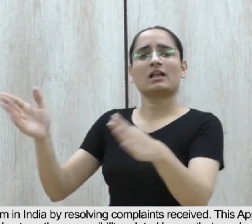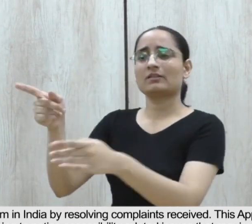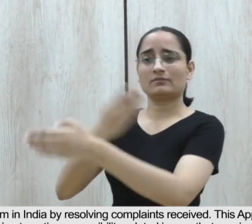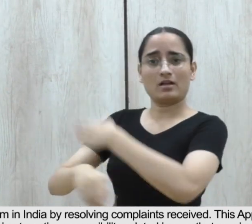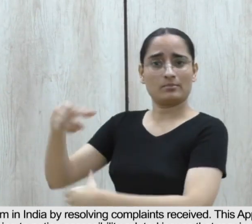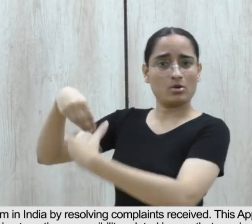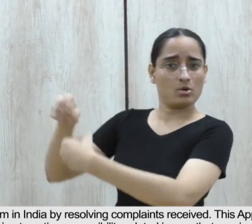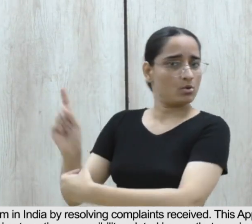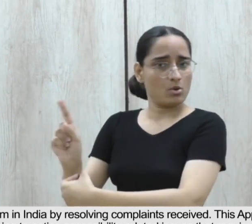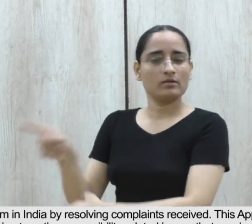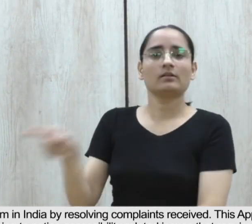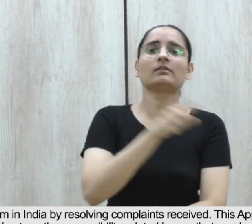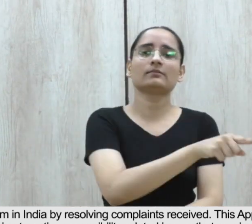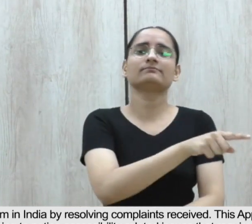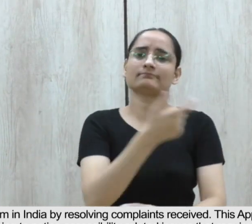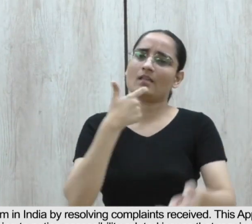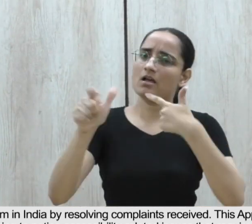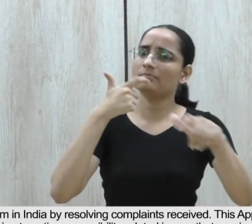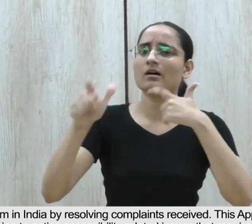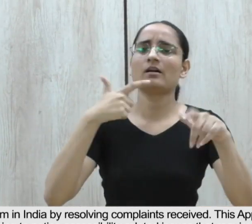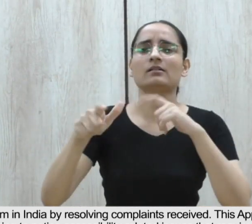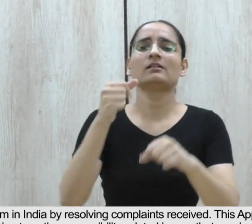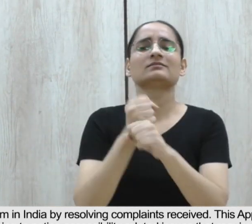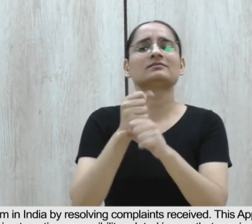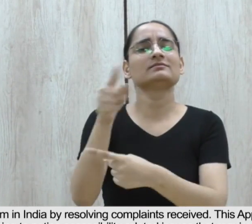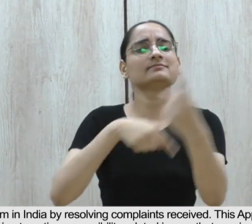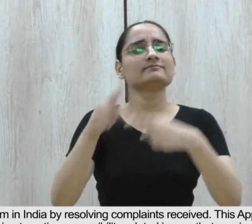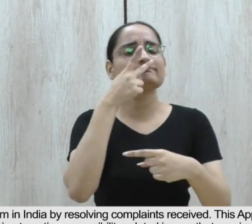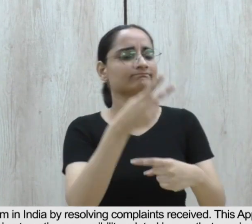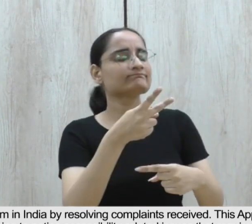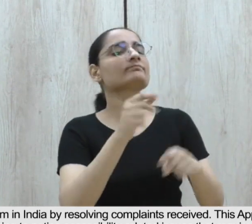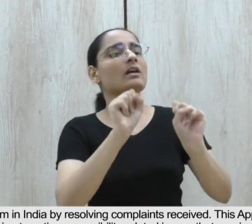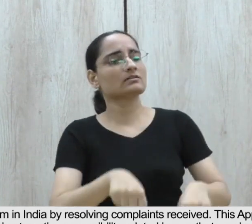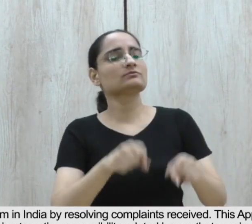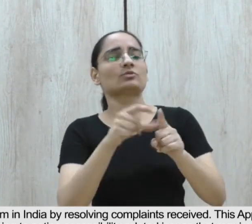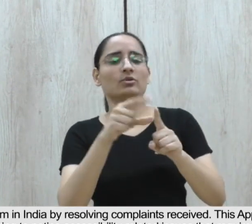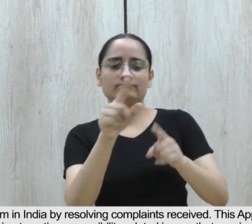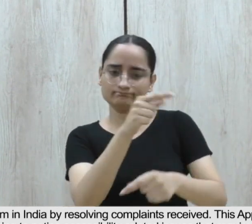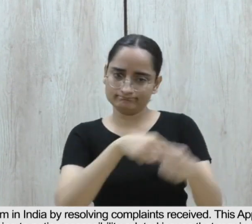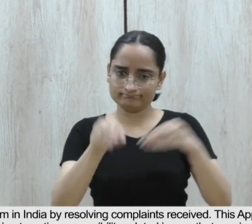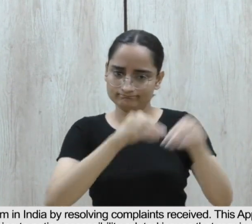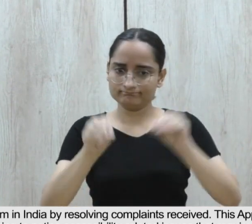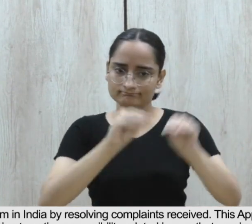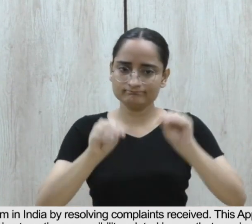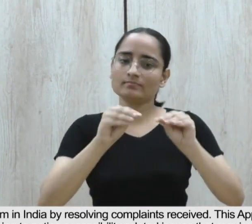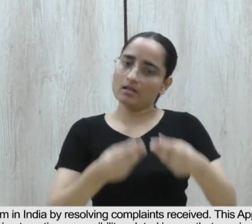Vyankjun and general public to bring to notice accessibility related issues that require redressal.